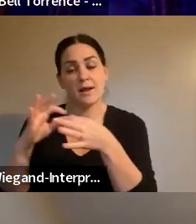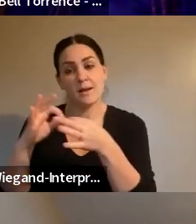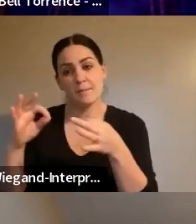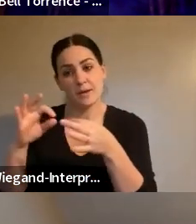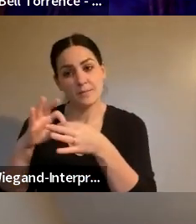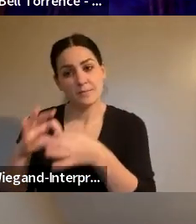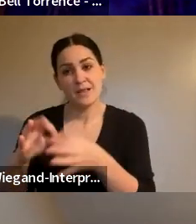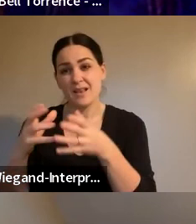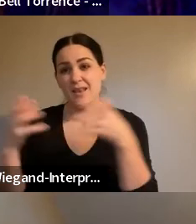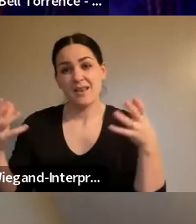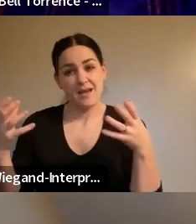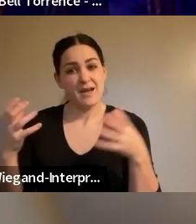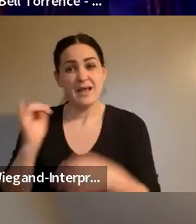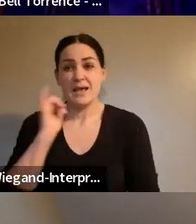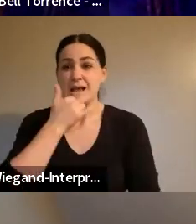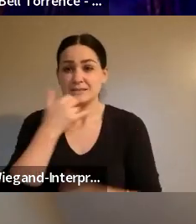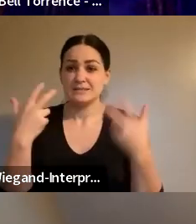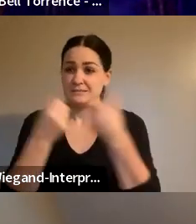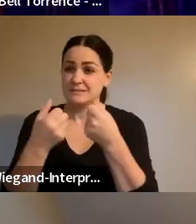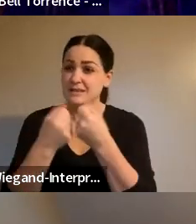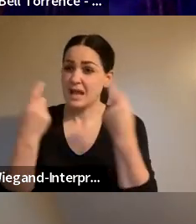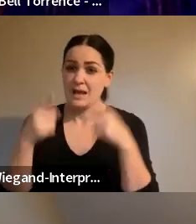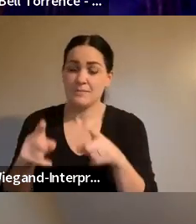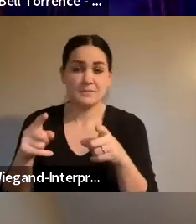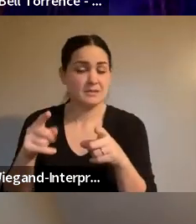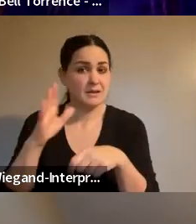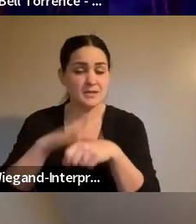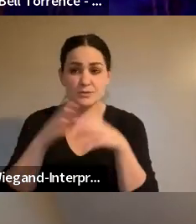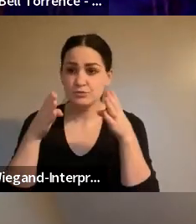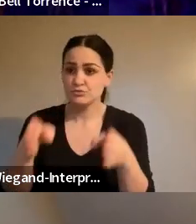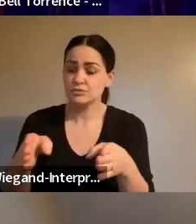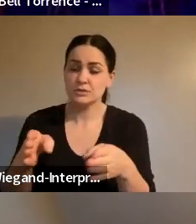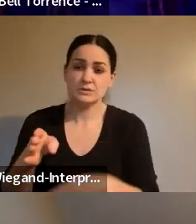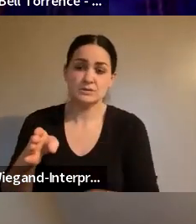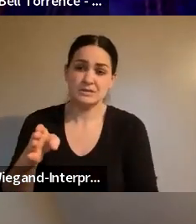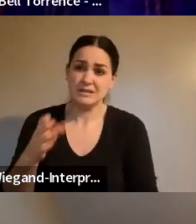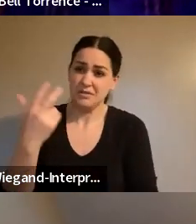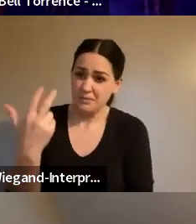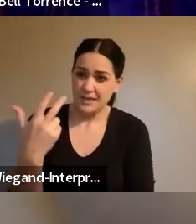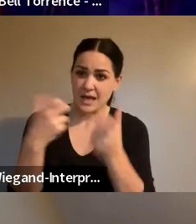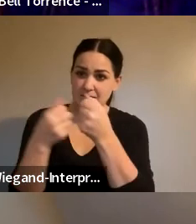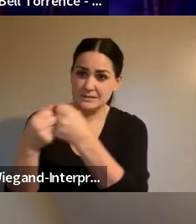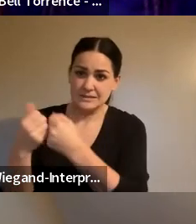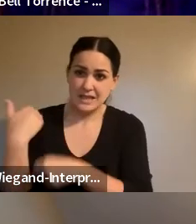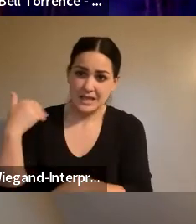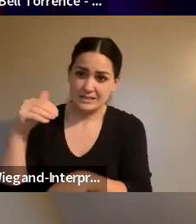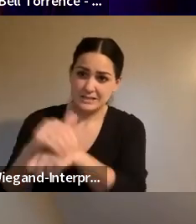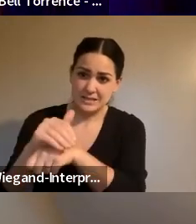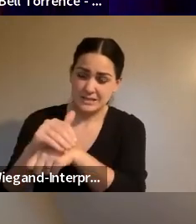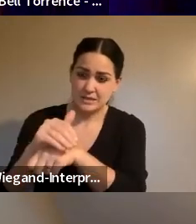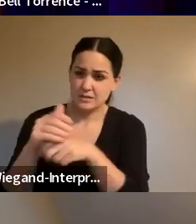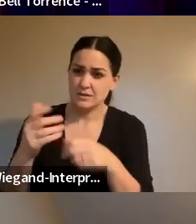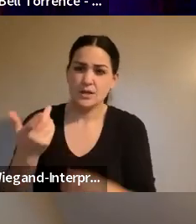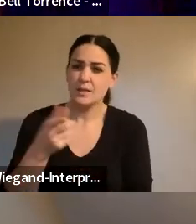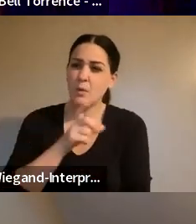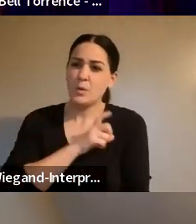lot of accidents out here in these streets. I see them daily. There was like three accidents last night. What is the police going to do